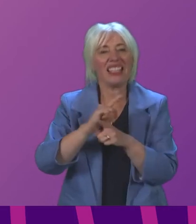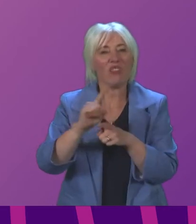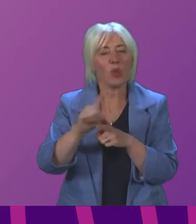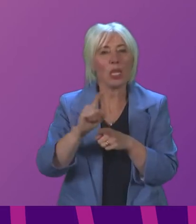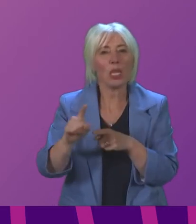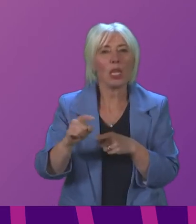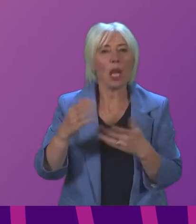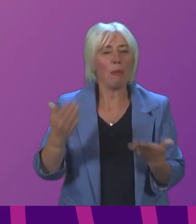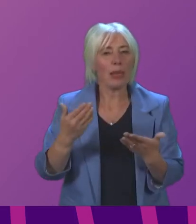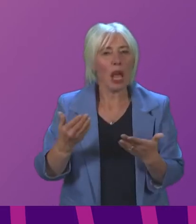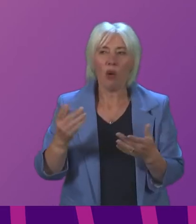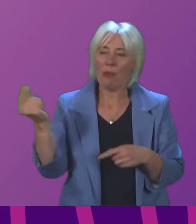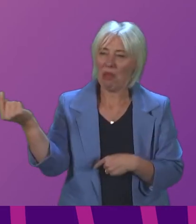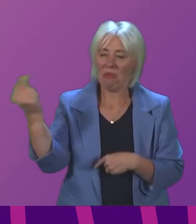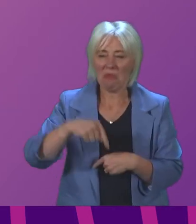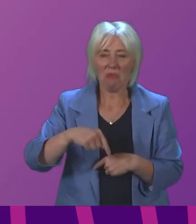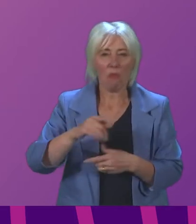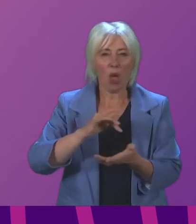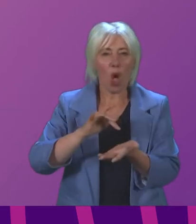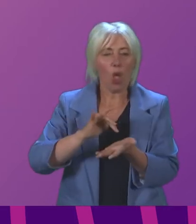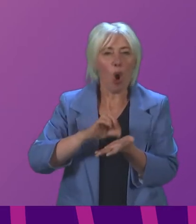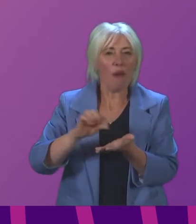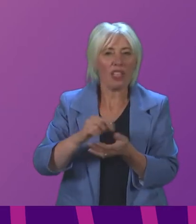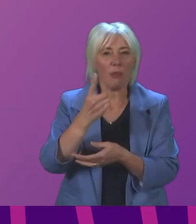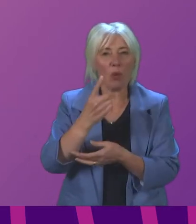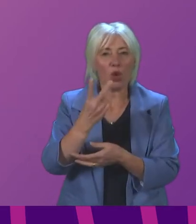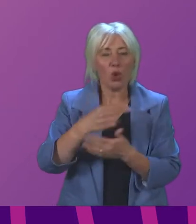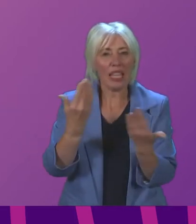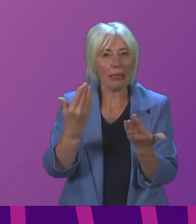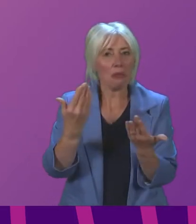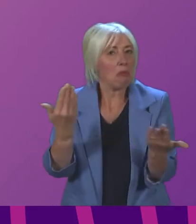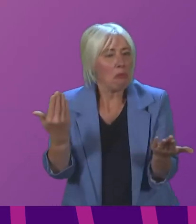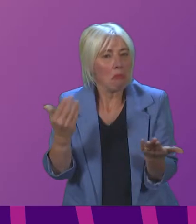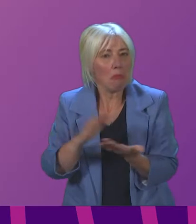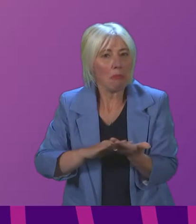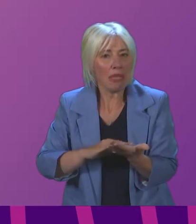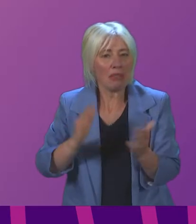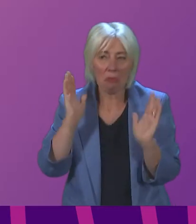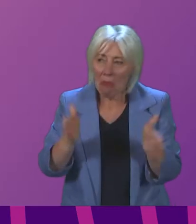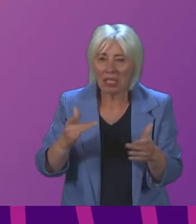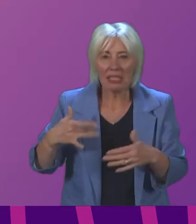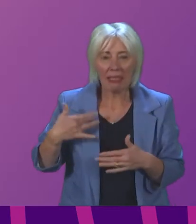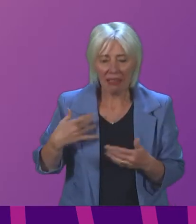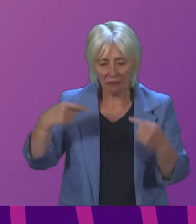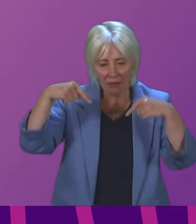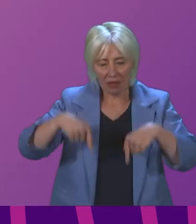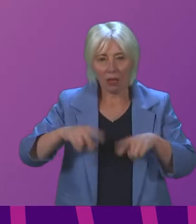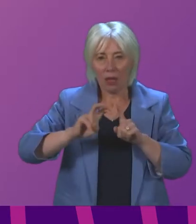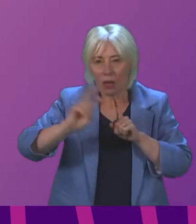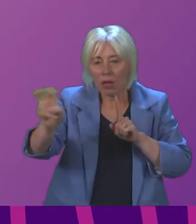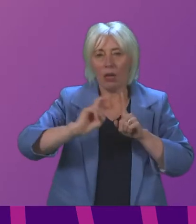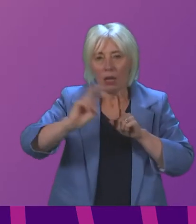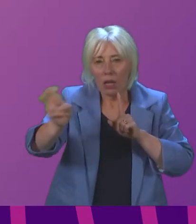working pattern where they're expected to be in the office maybe one or two days a week and that means they no longer need to live in daily commuting